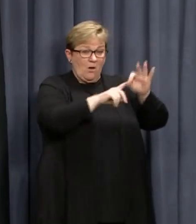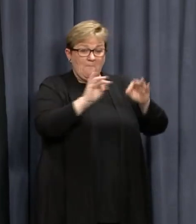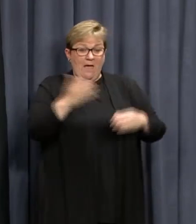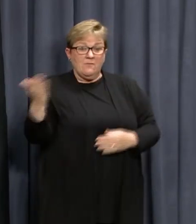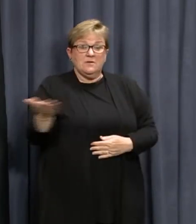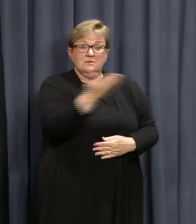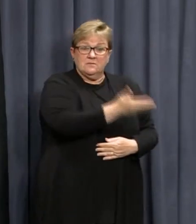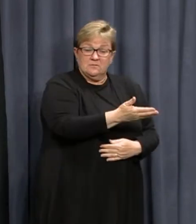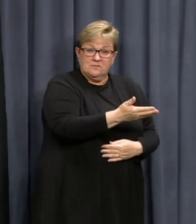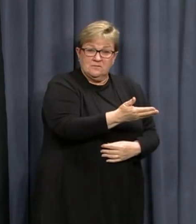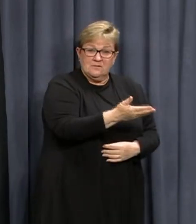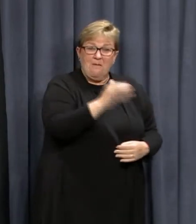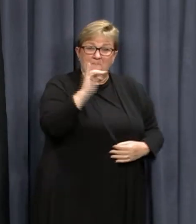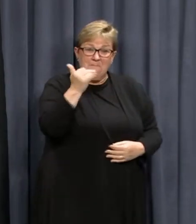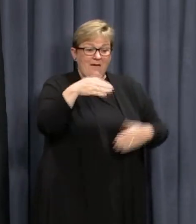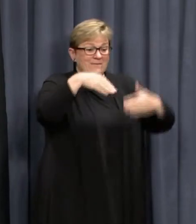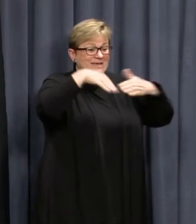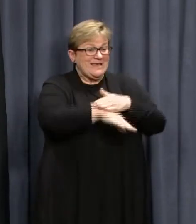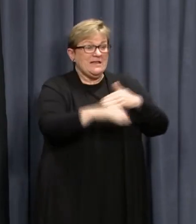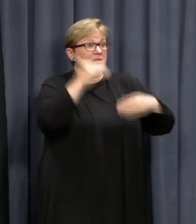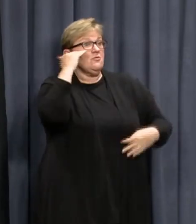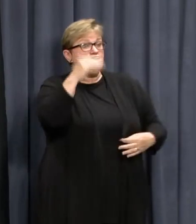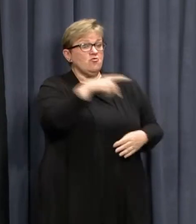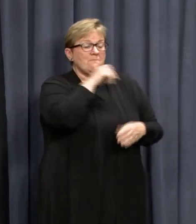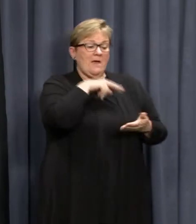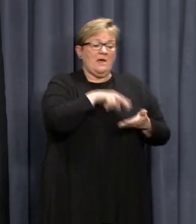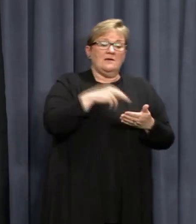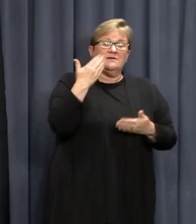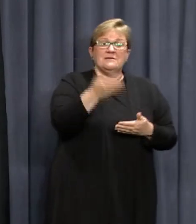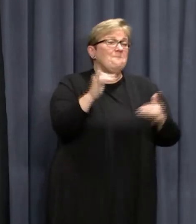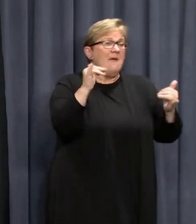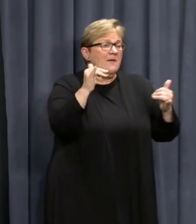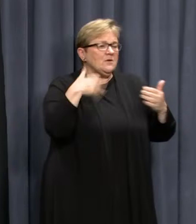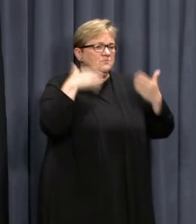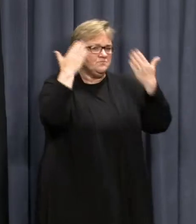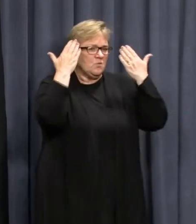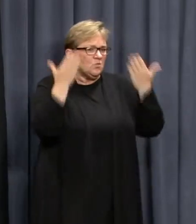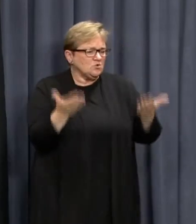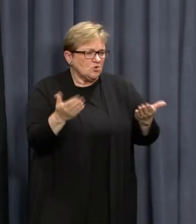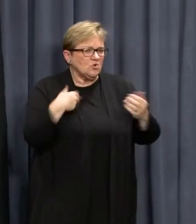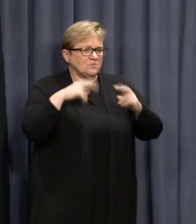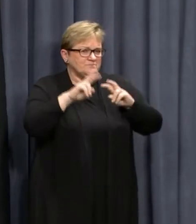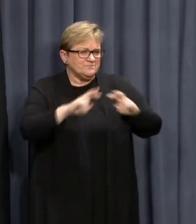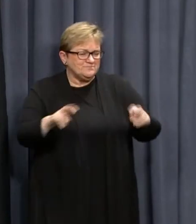possibly when transferred to their rooms. This is being investigated further.